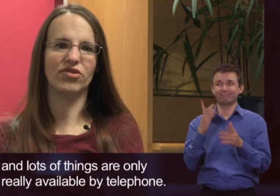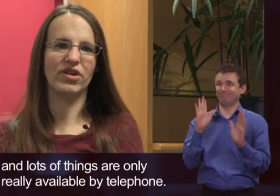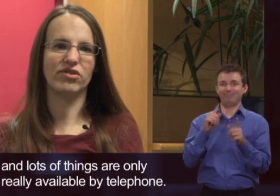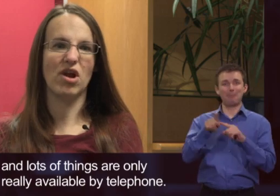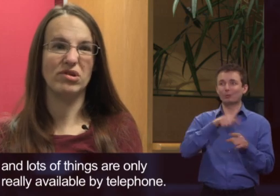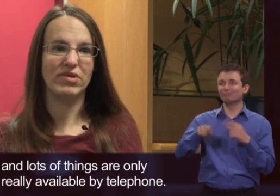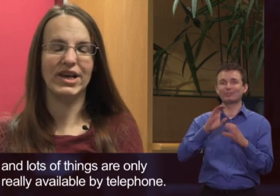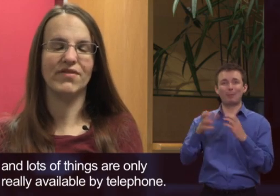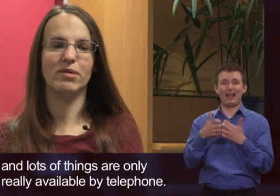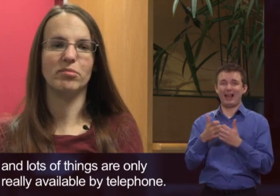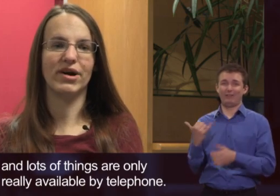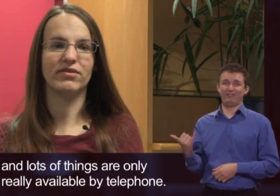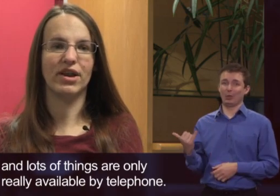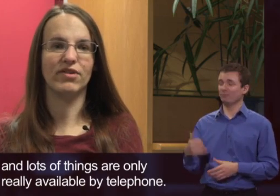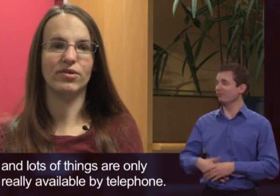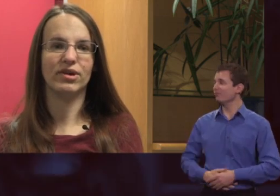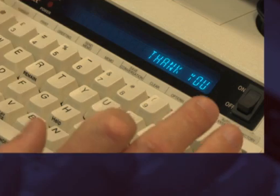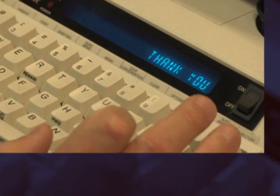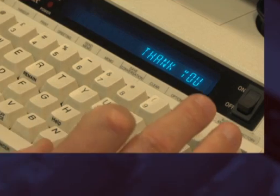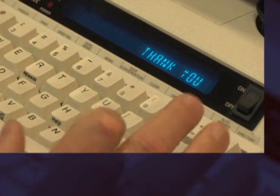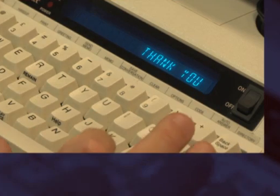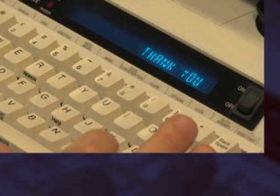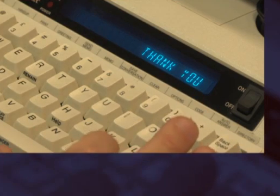Lots of things are only really available by telephone.